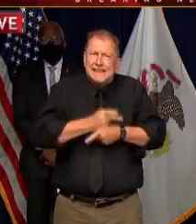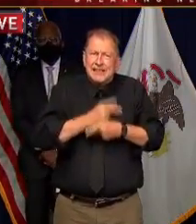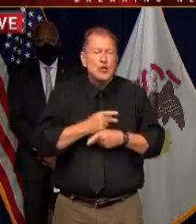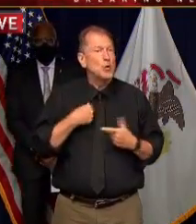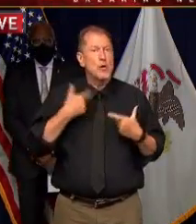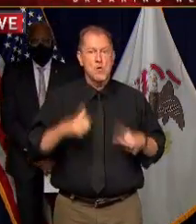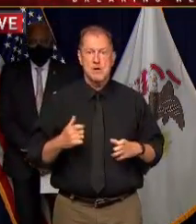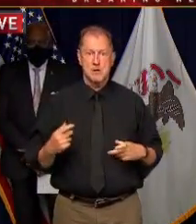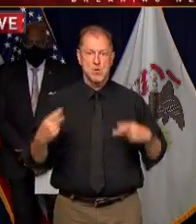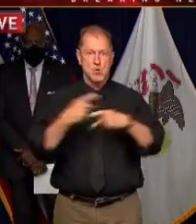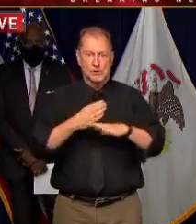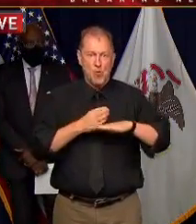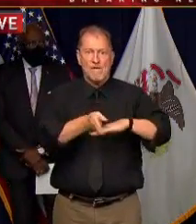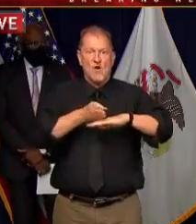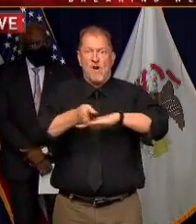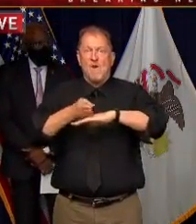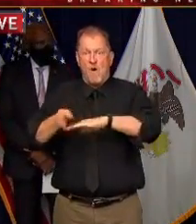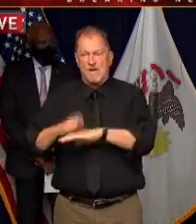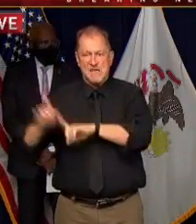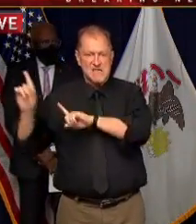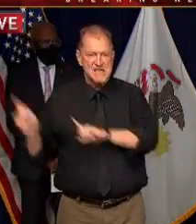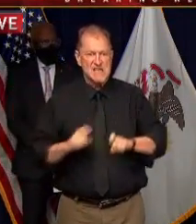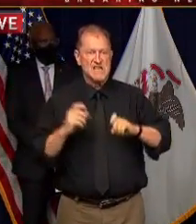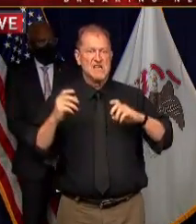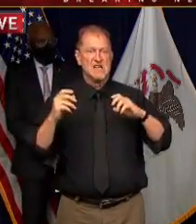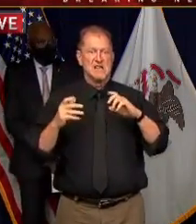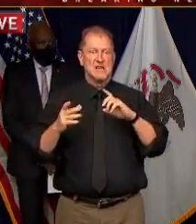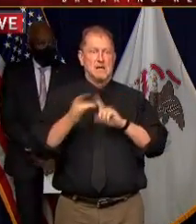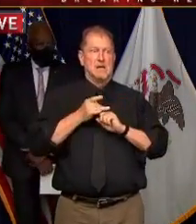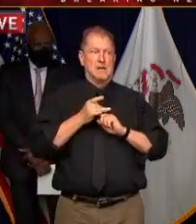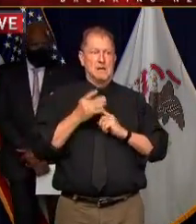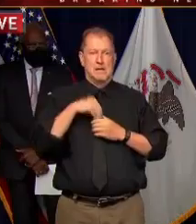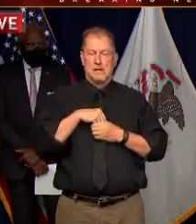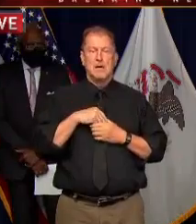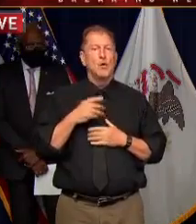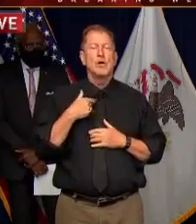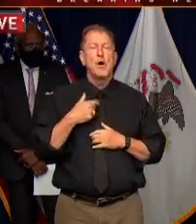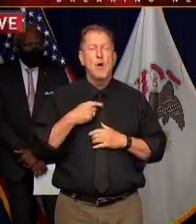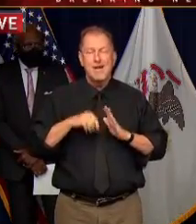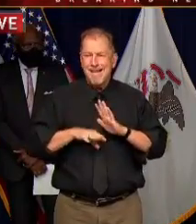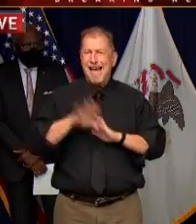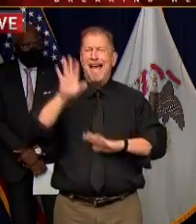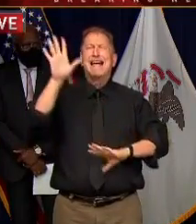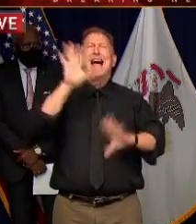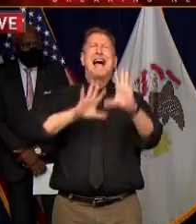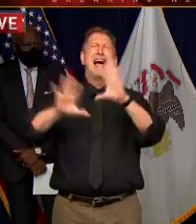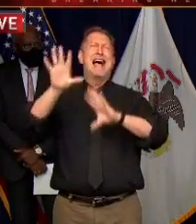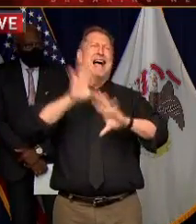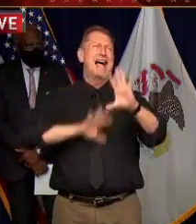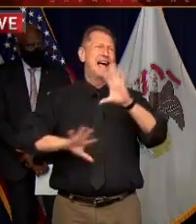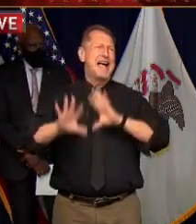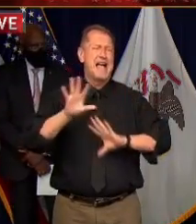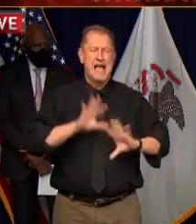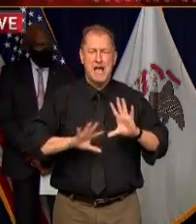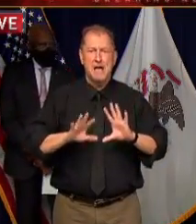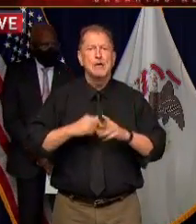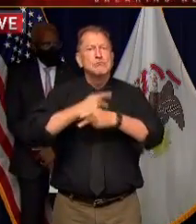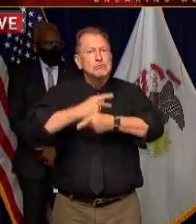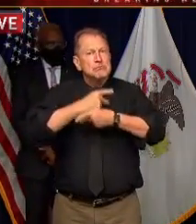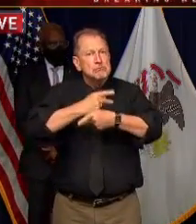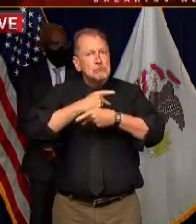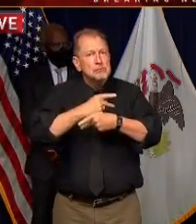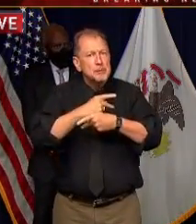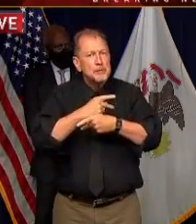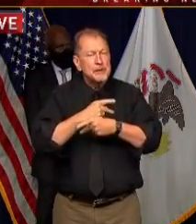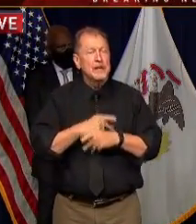spot we want to be proactive and not be chasing our tail as it spirals out of control prevention is